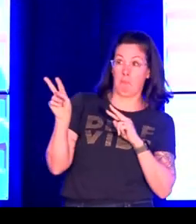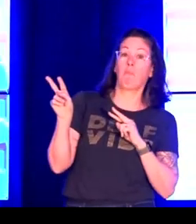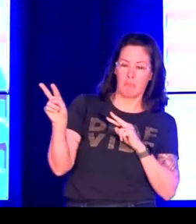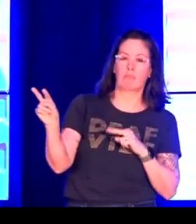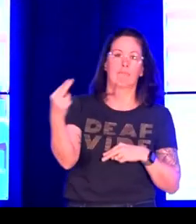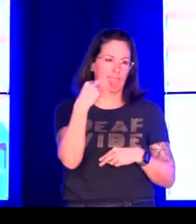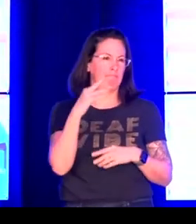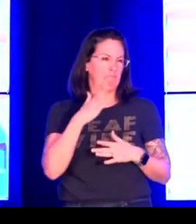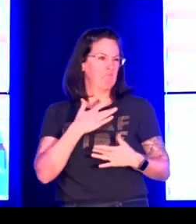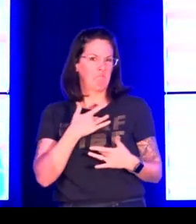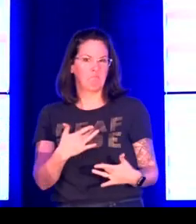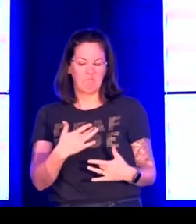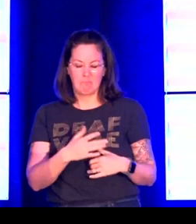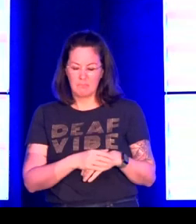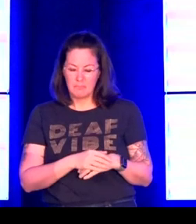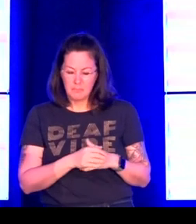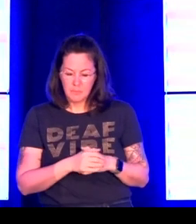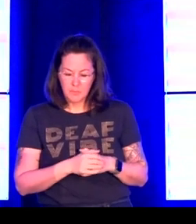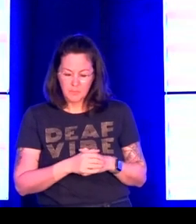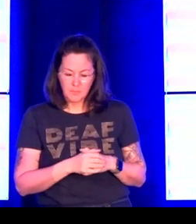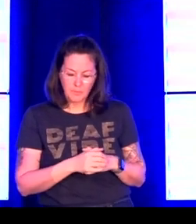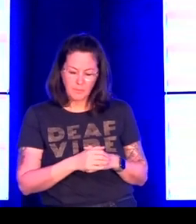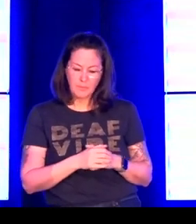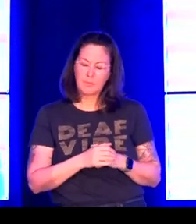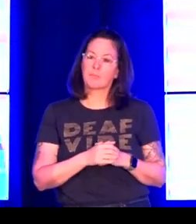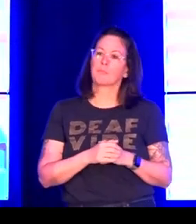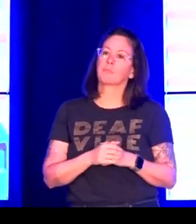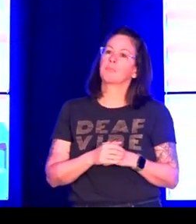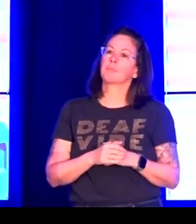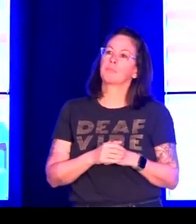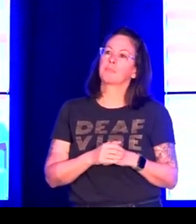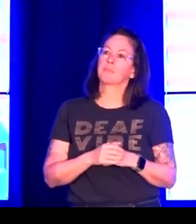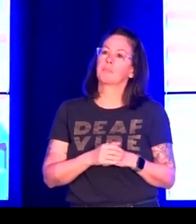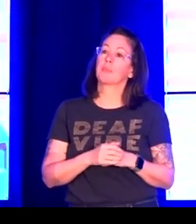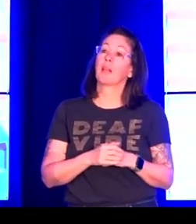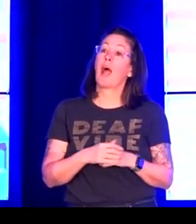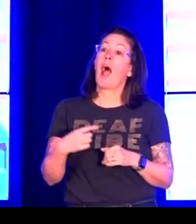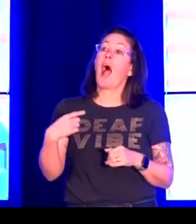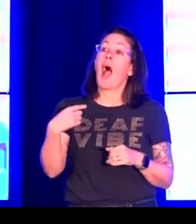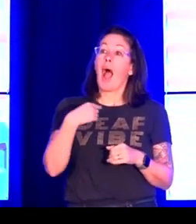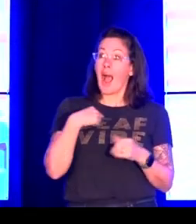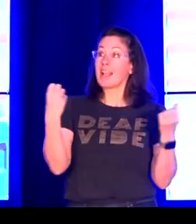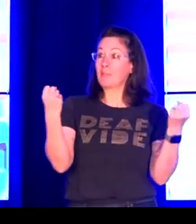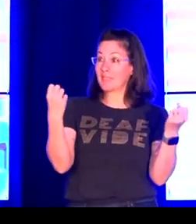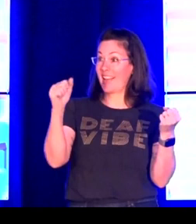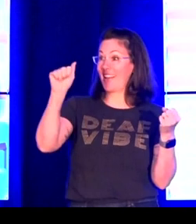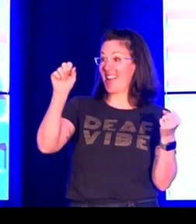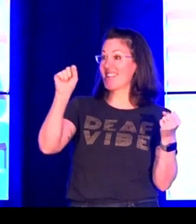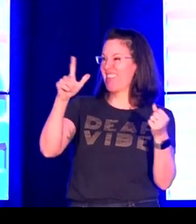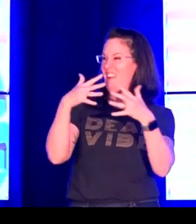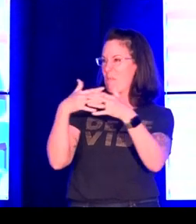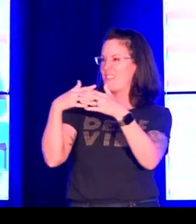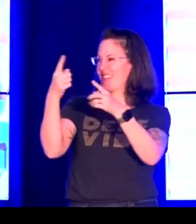I typically pause and give people a moment to look at the slides so that I'm not visually competing with that information as I'm signing.